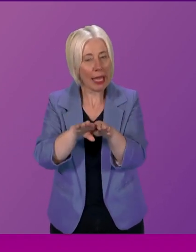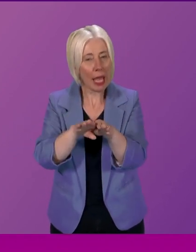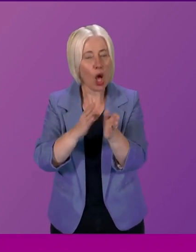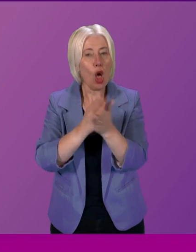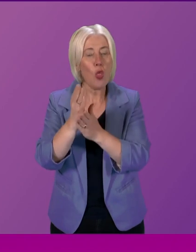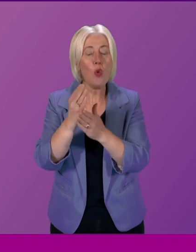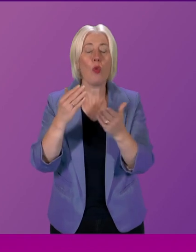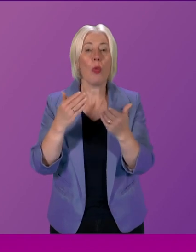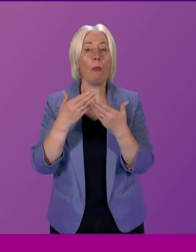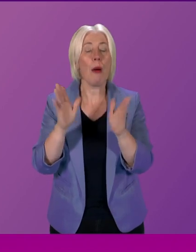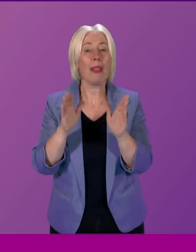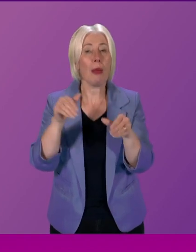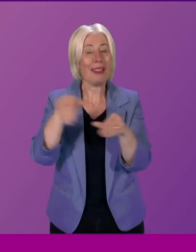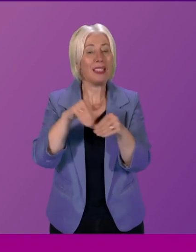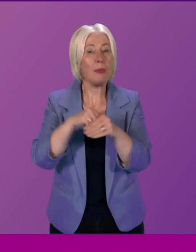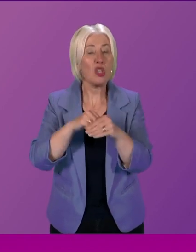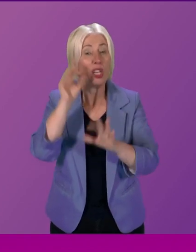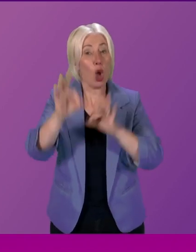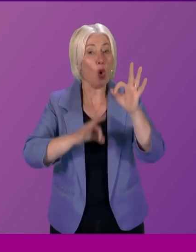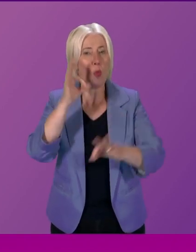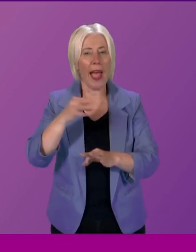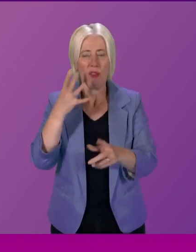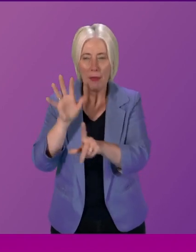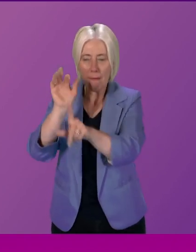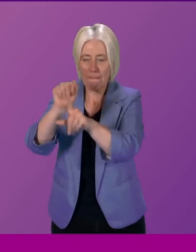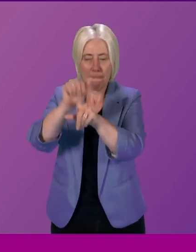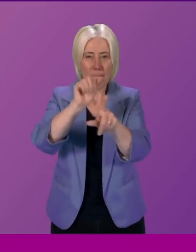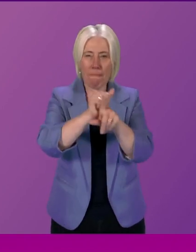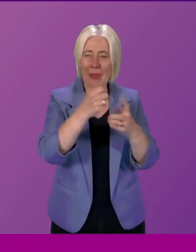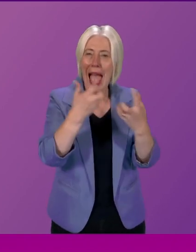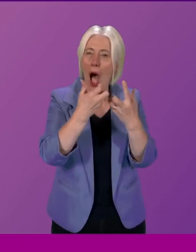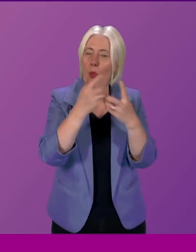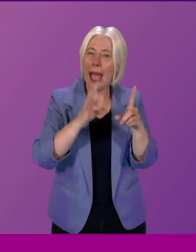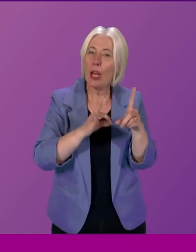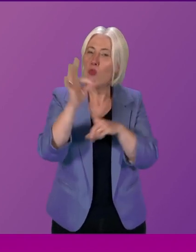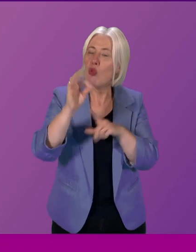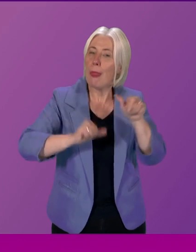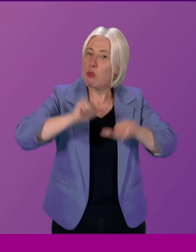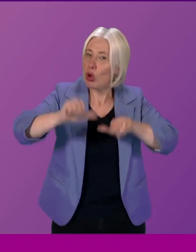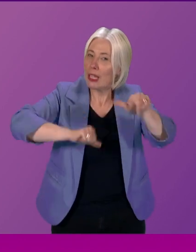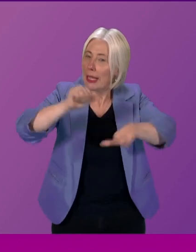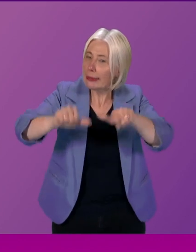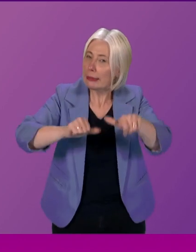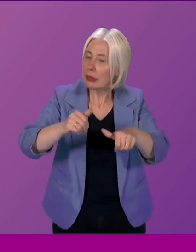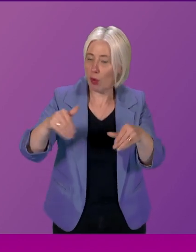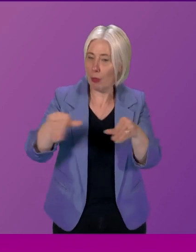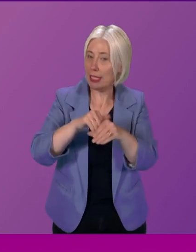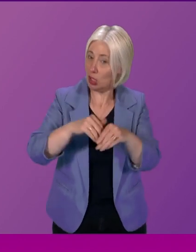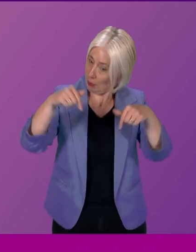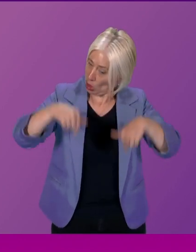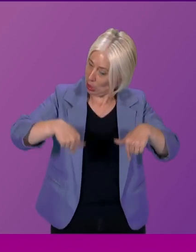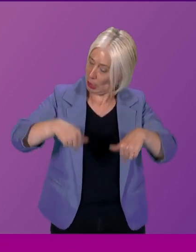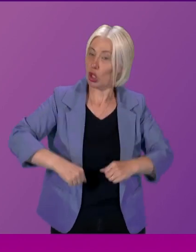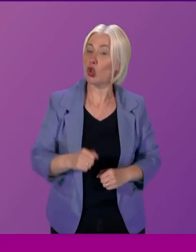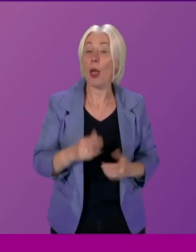participation inquiry we have clearly identified a number of ways we wish to improve the process and participation here in Scotland It